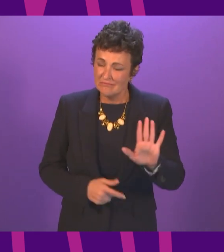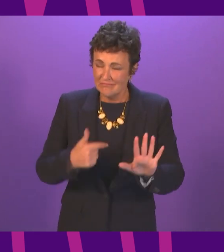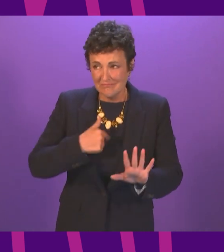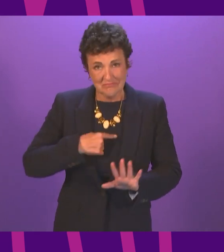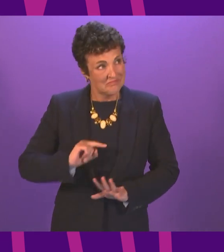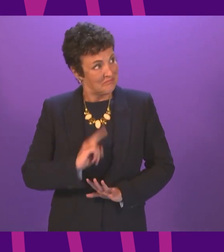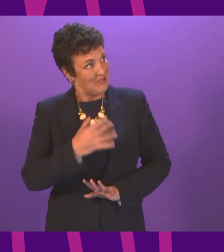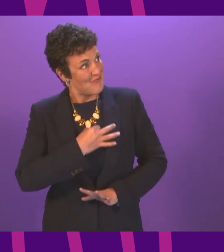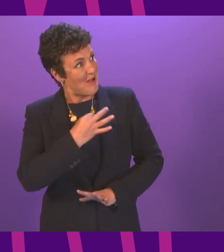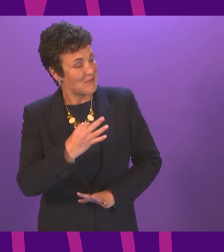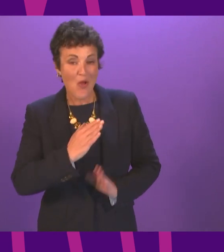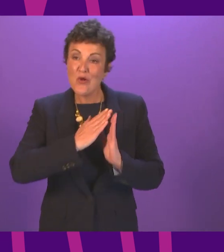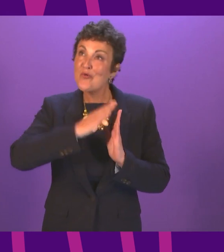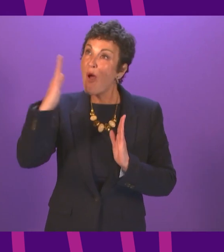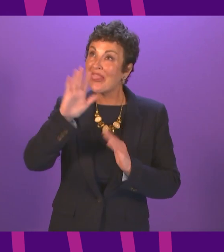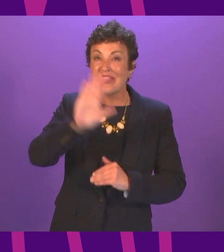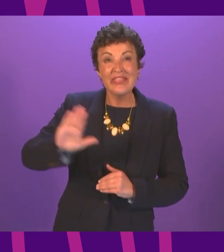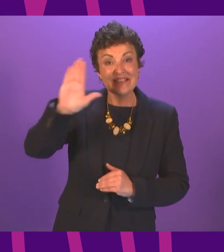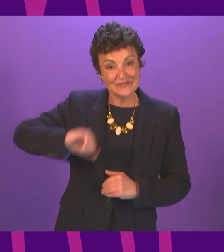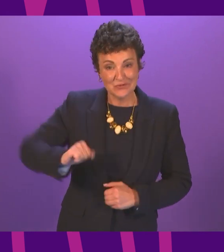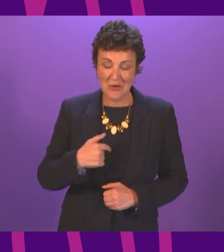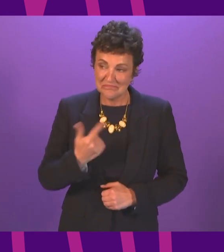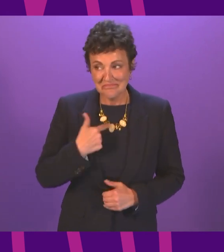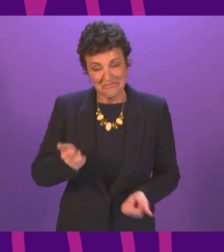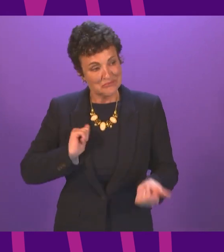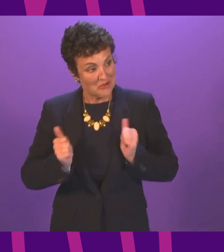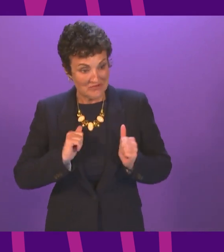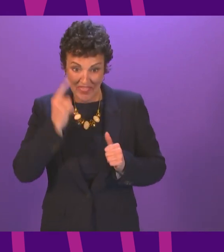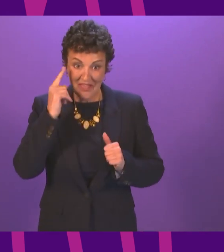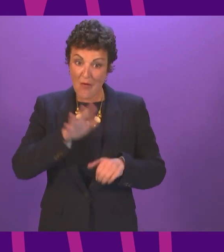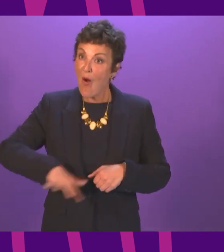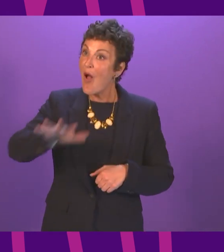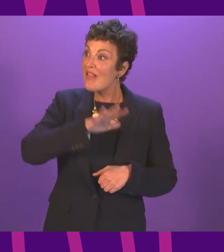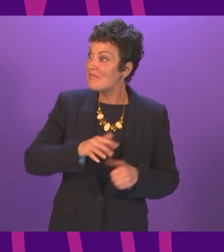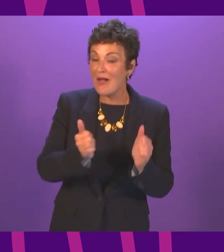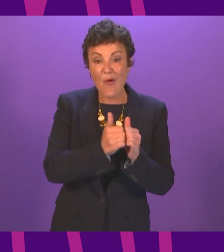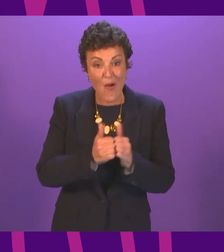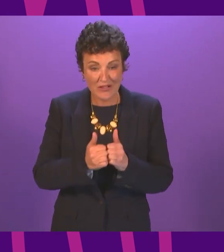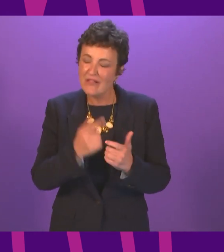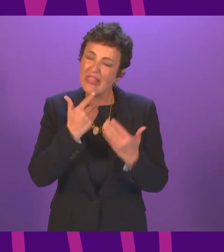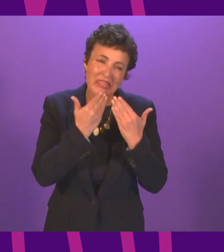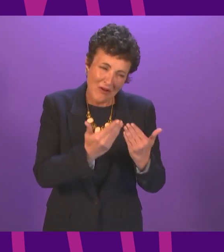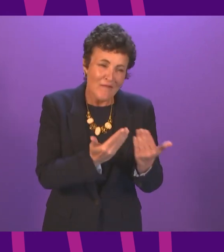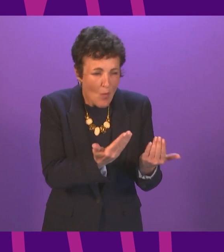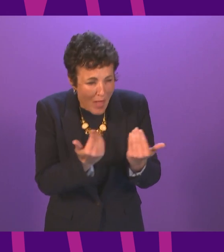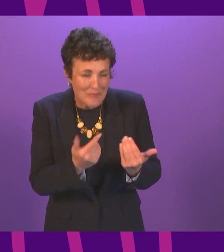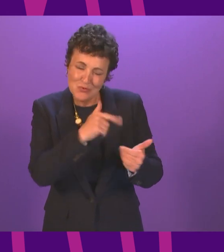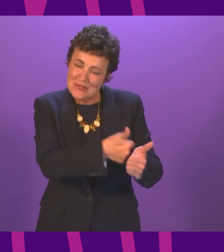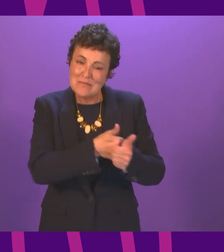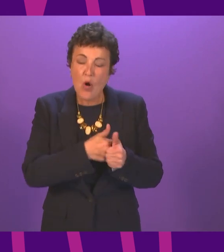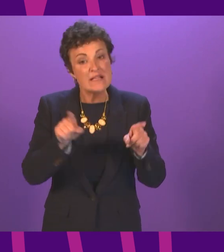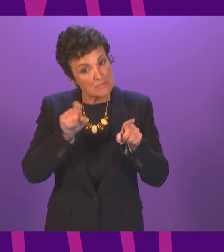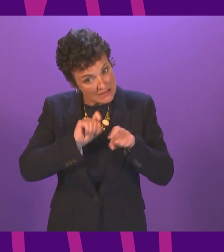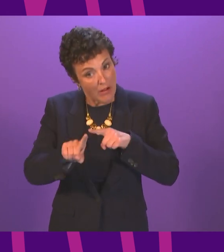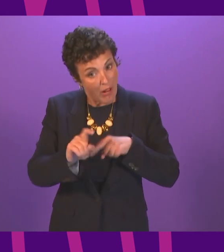Scotland and to do so in the first debate of this session I thank all of my colleagues for your welcome and support and particularly Labour